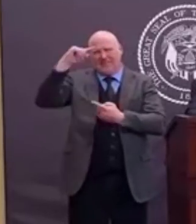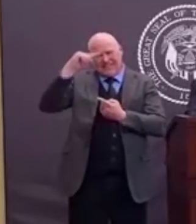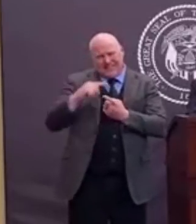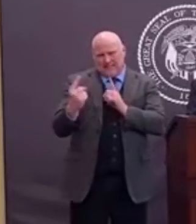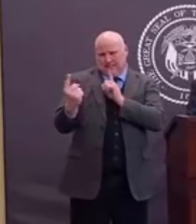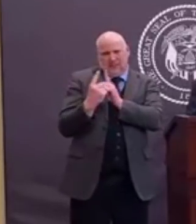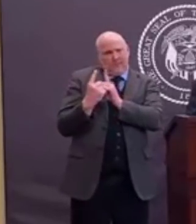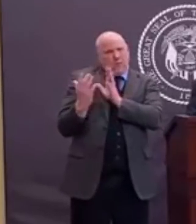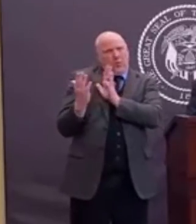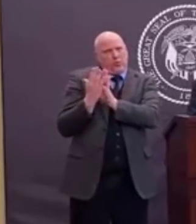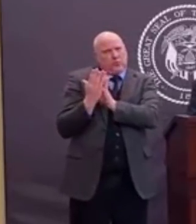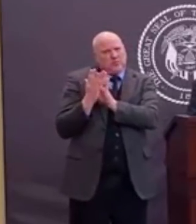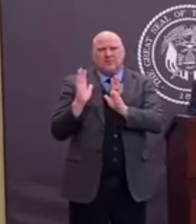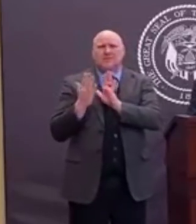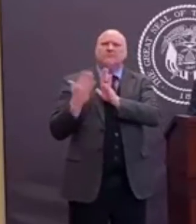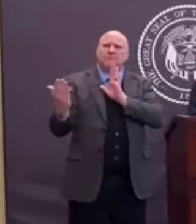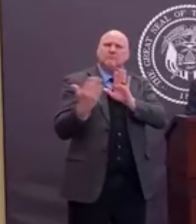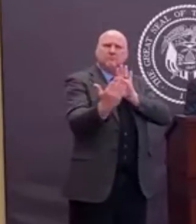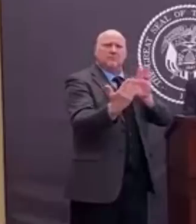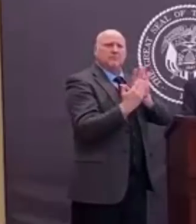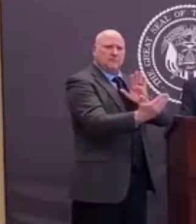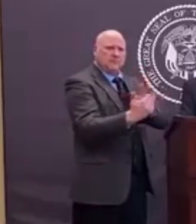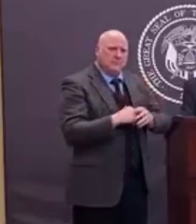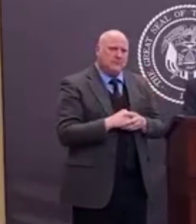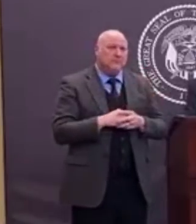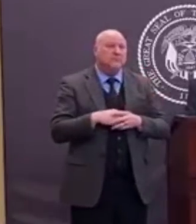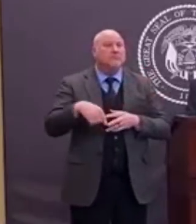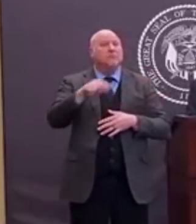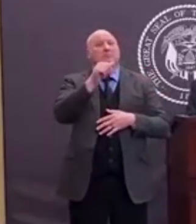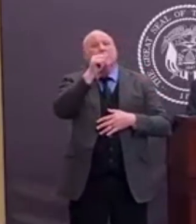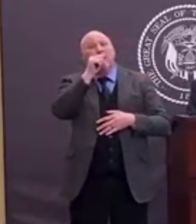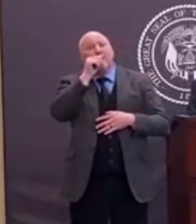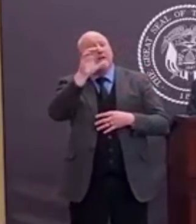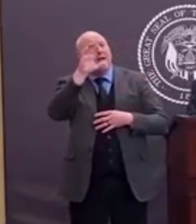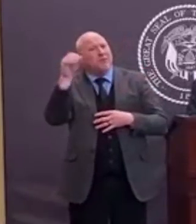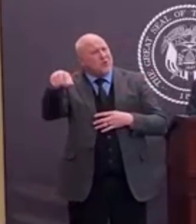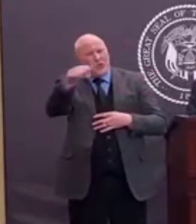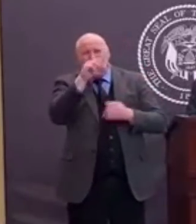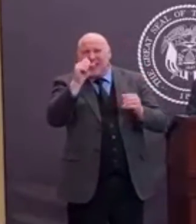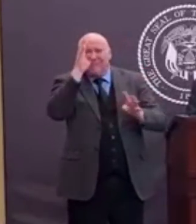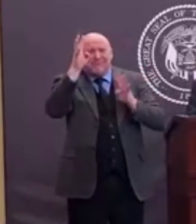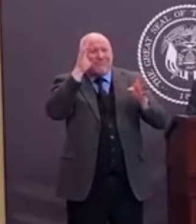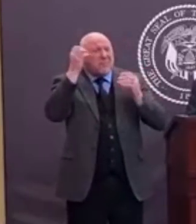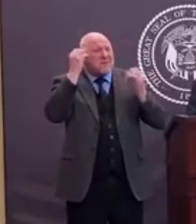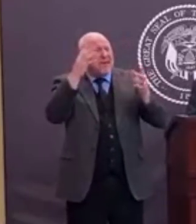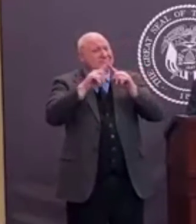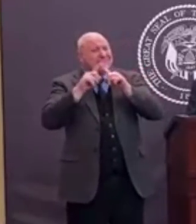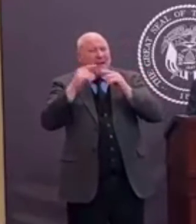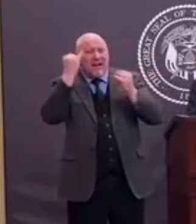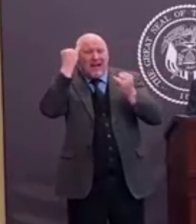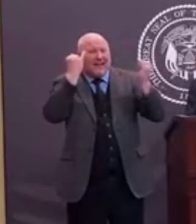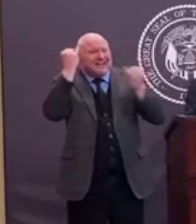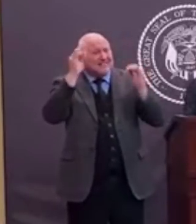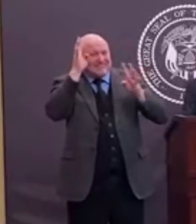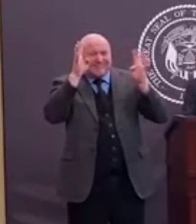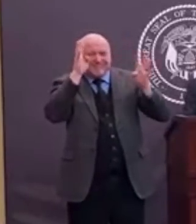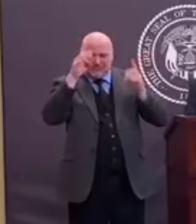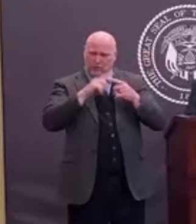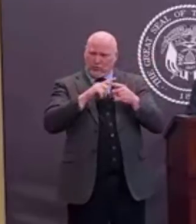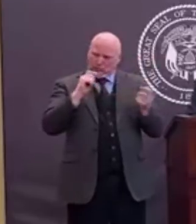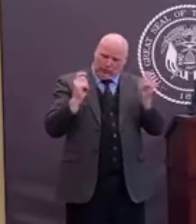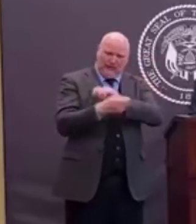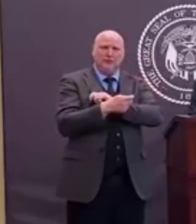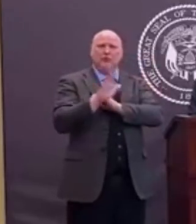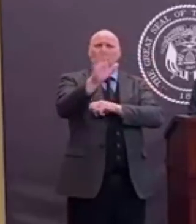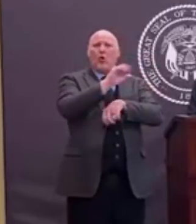expect our private sector to be innovative and find ways to, in fact, enforce the directive that we're giving out here today and